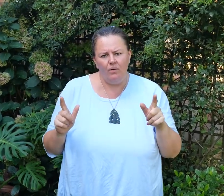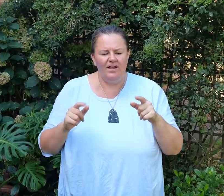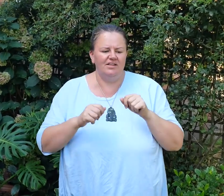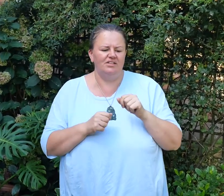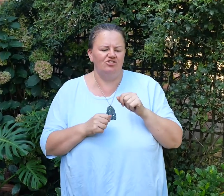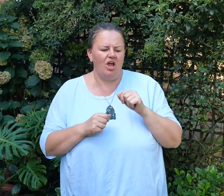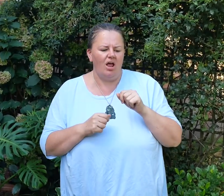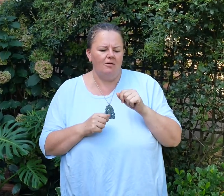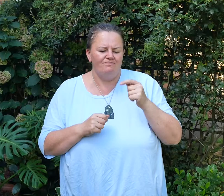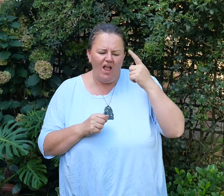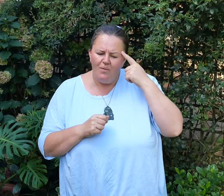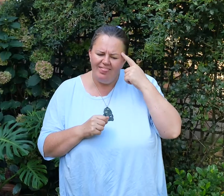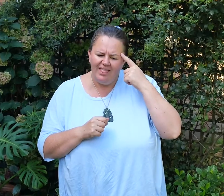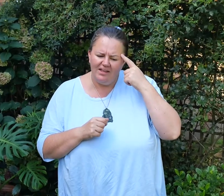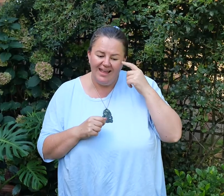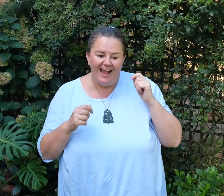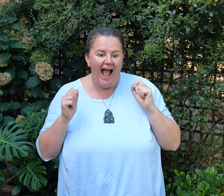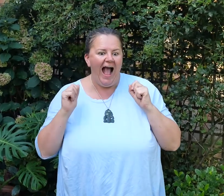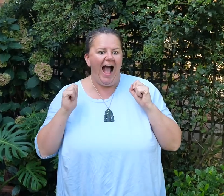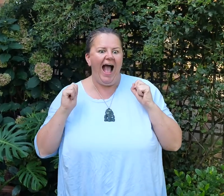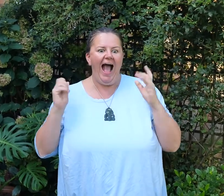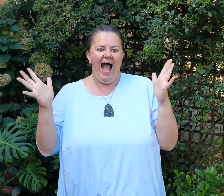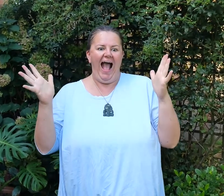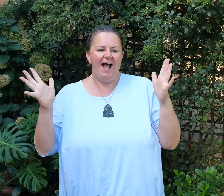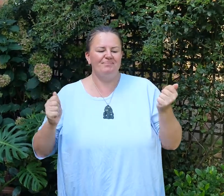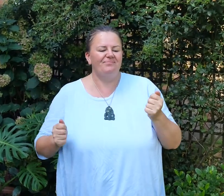I was thinking, yay!